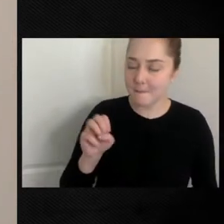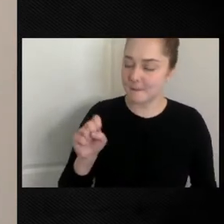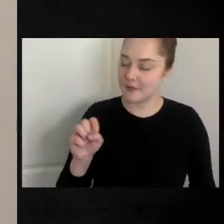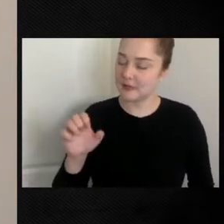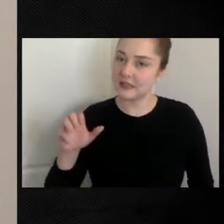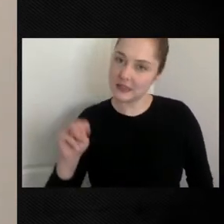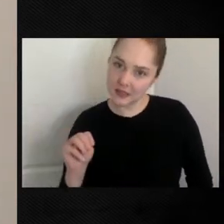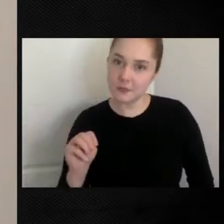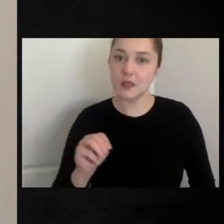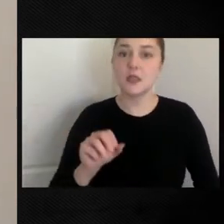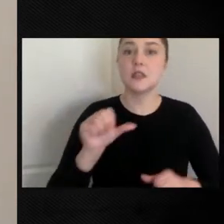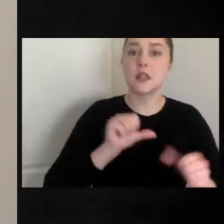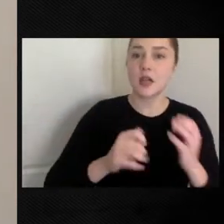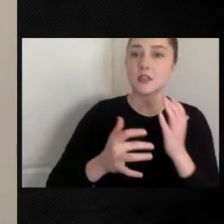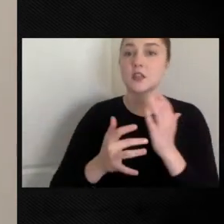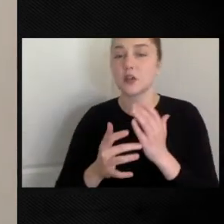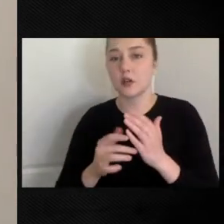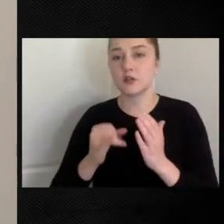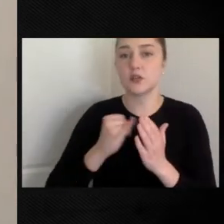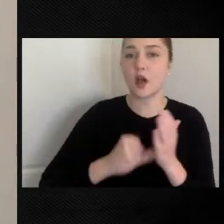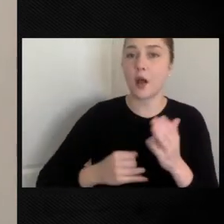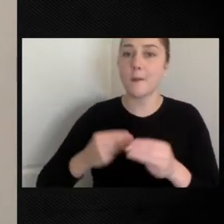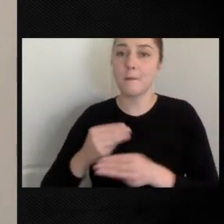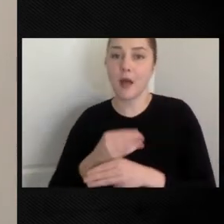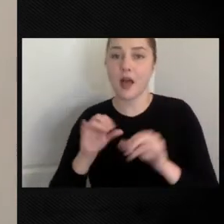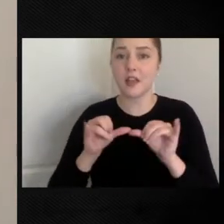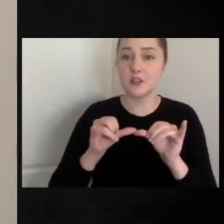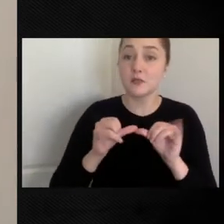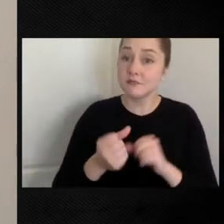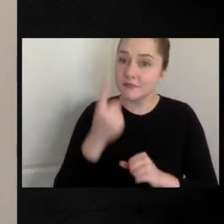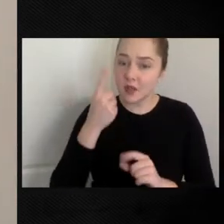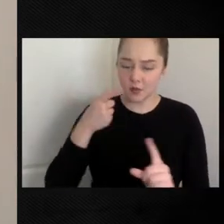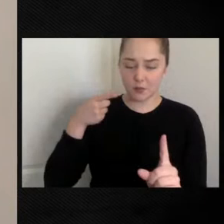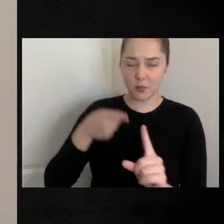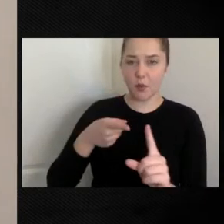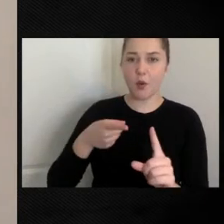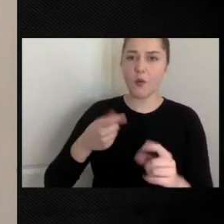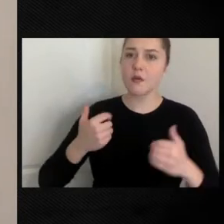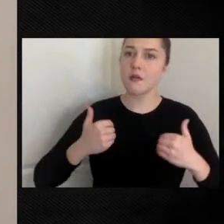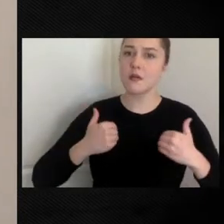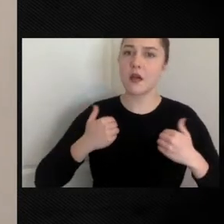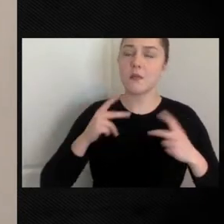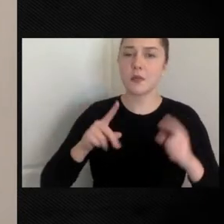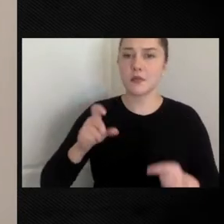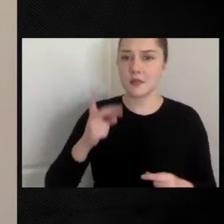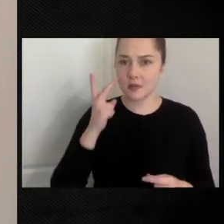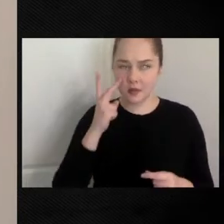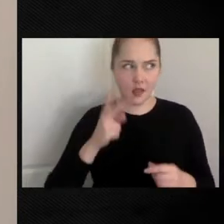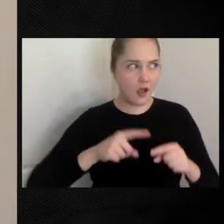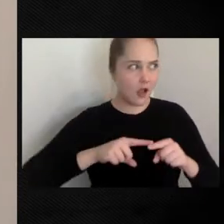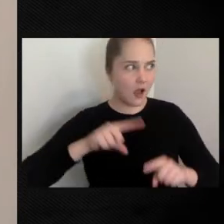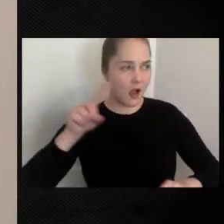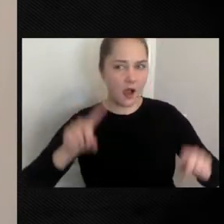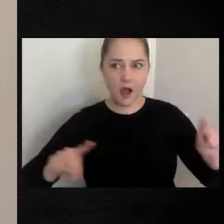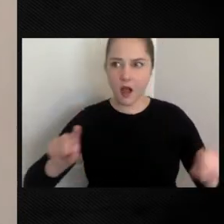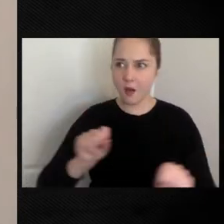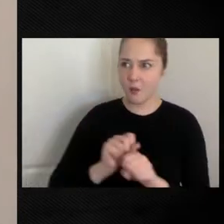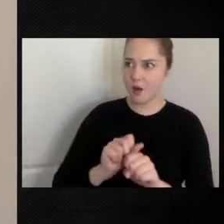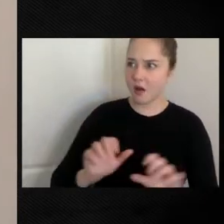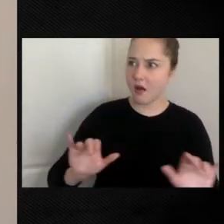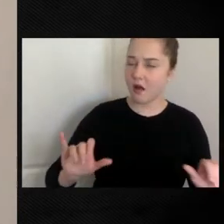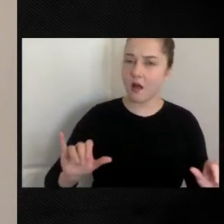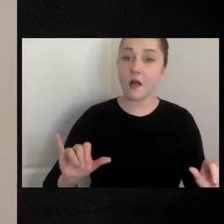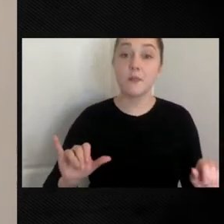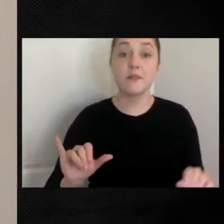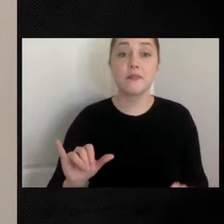mathematics, engineering, to really show young people the wide array. One of the things that Bert did not